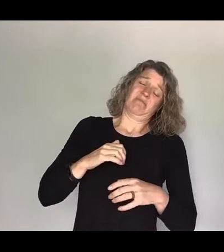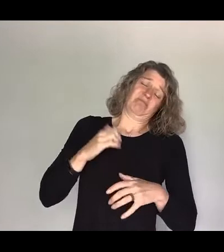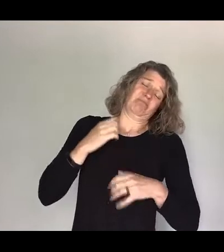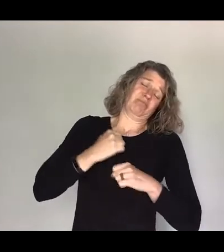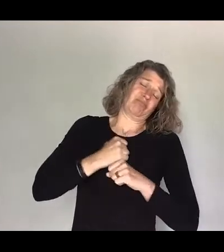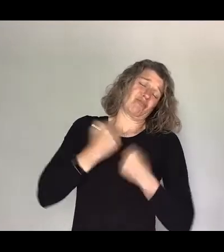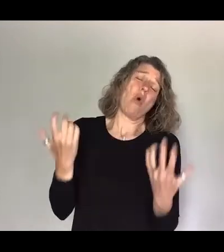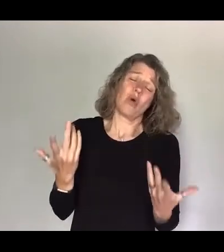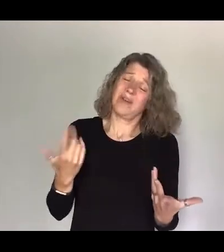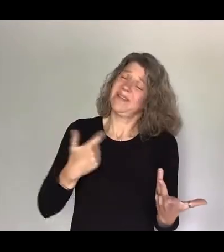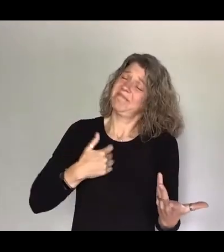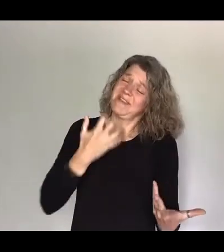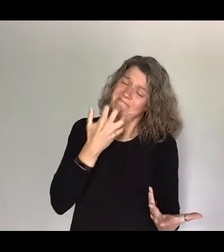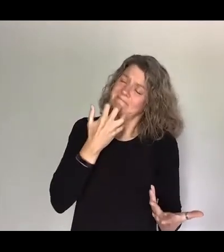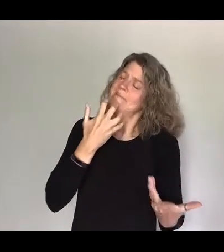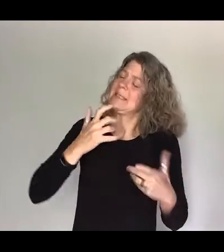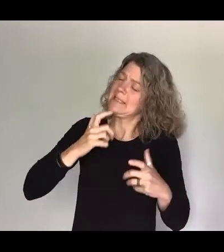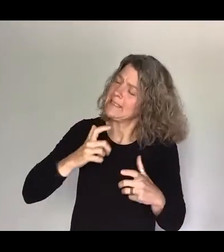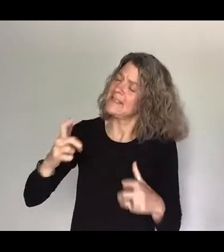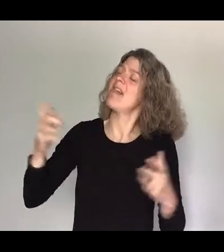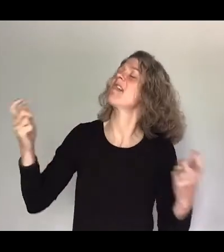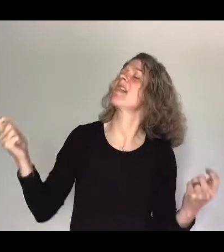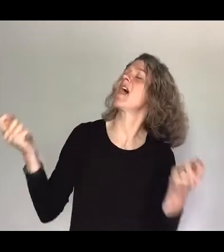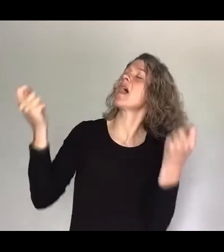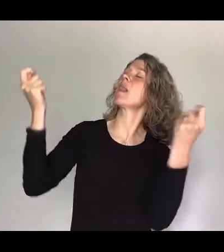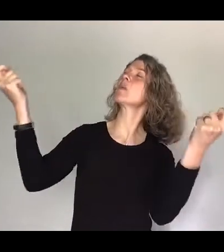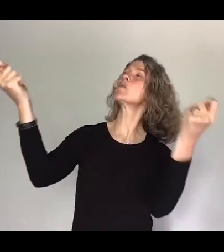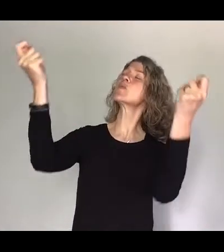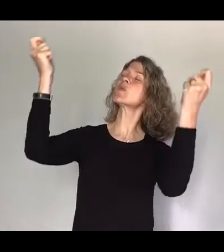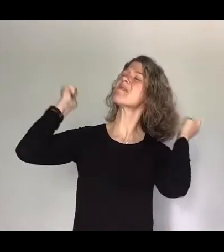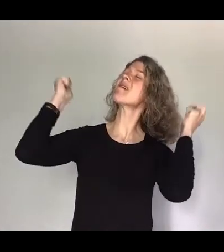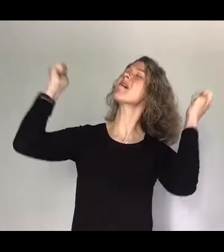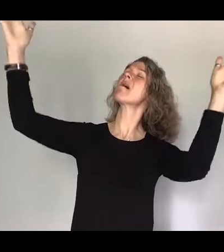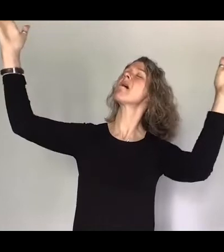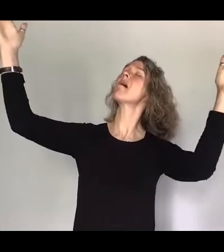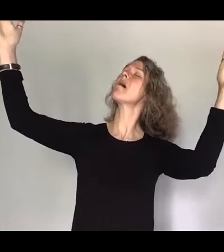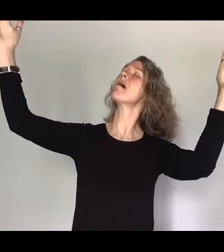lift up My hallelujah, all the same